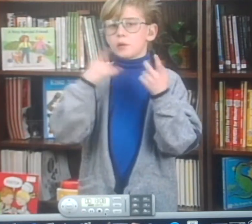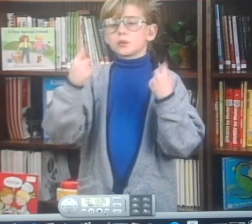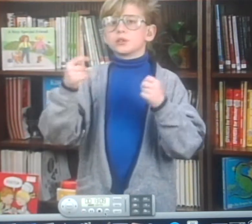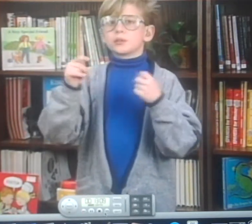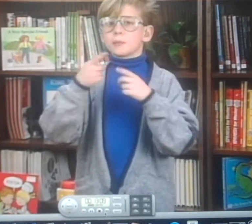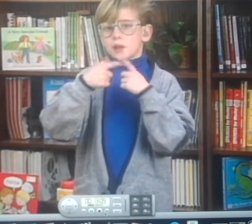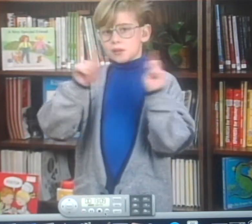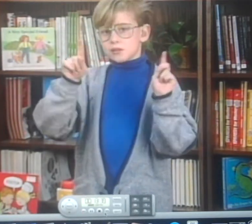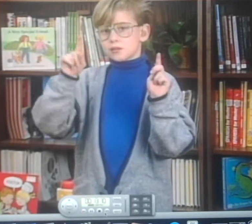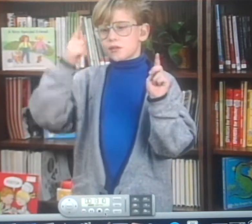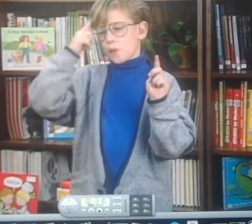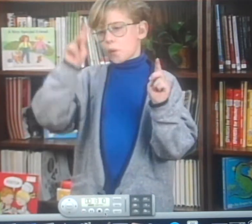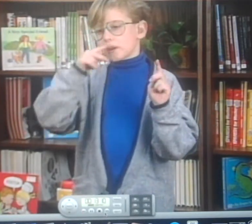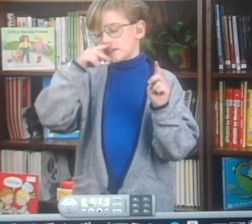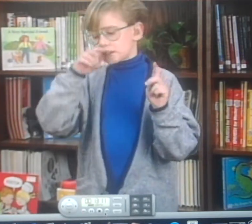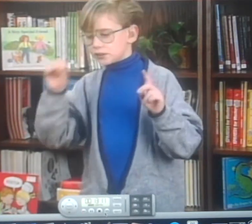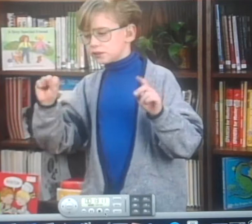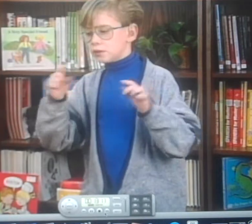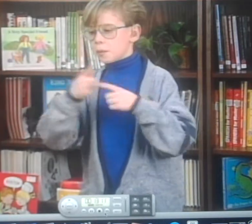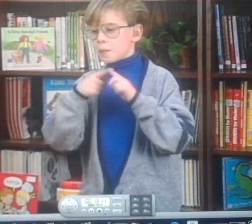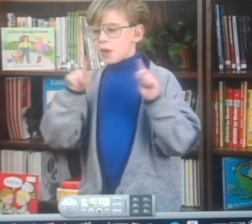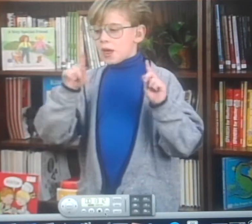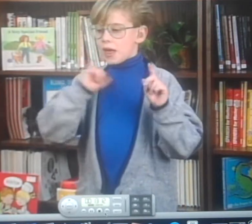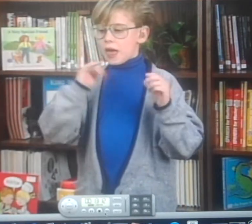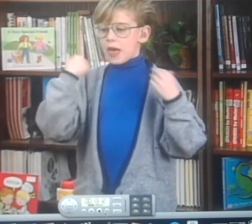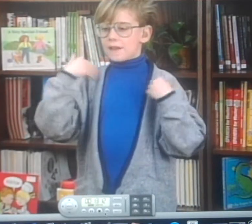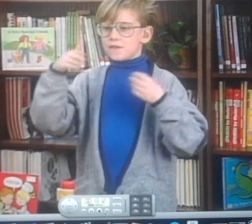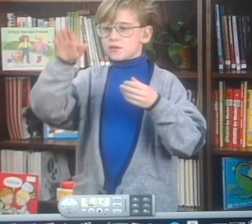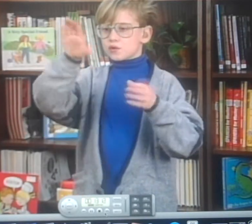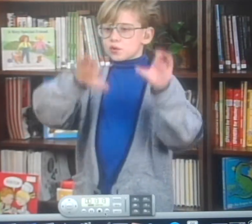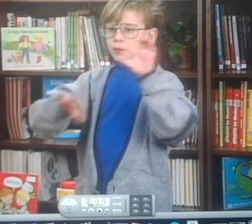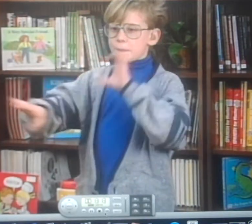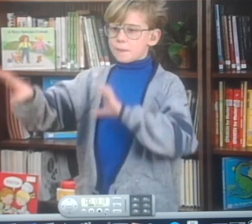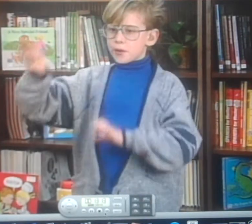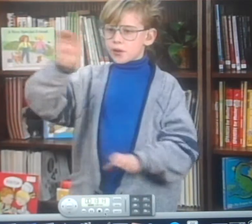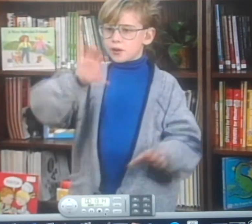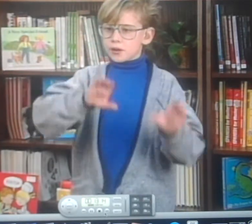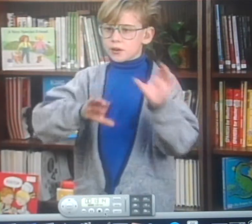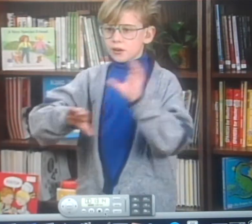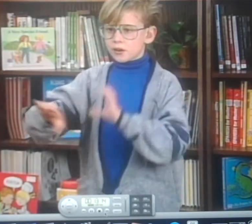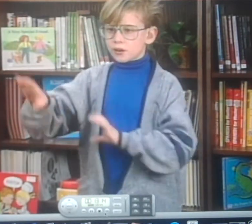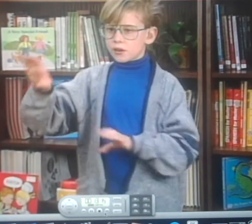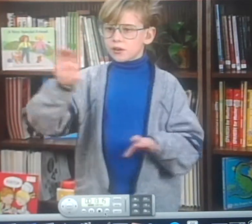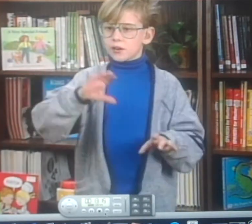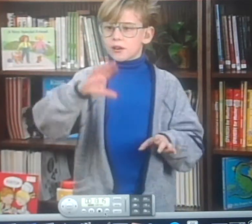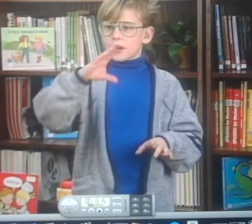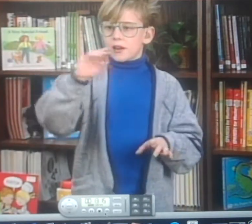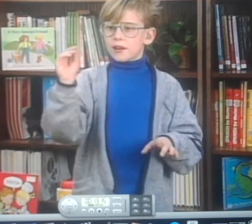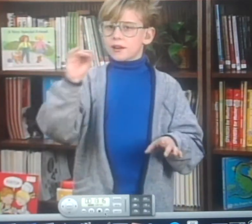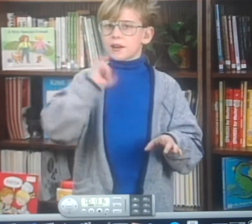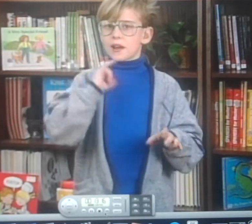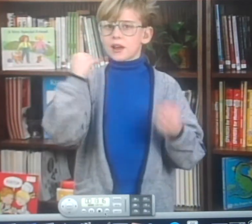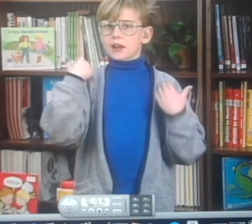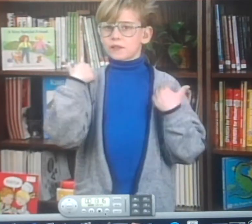No toys. Toys are for kids. But I have a chemistry set.